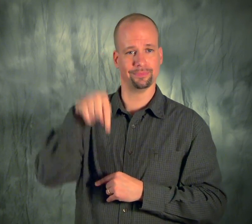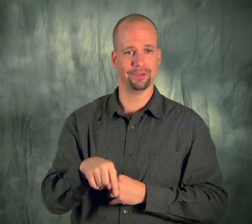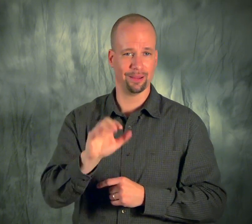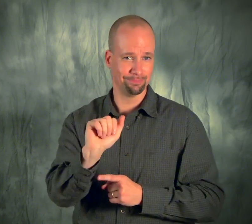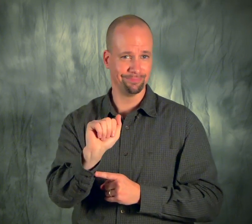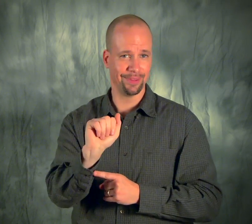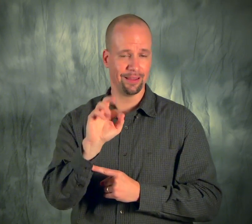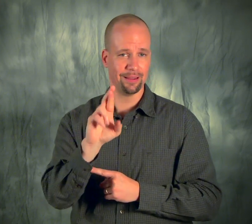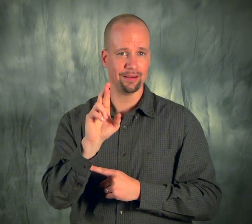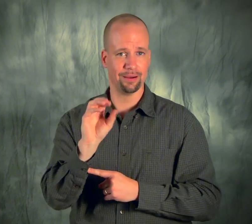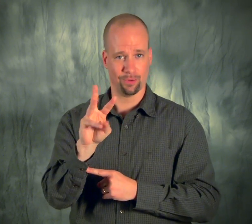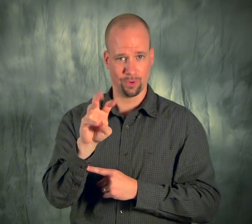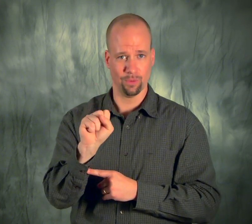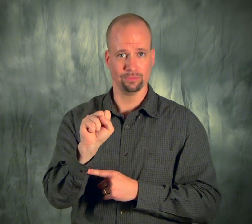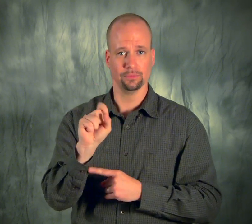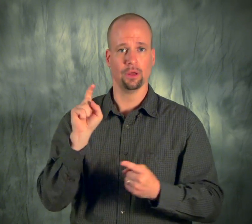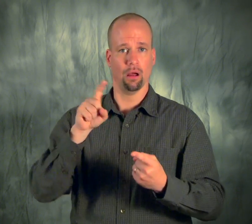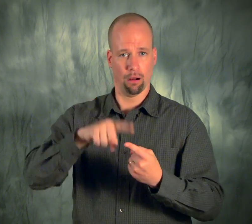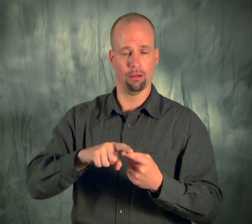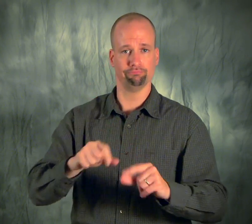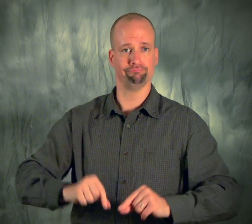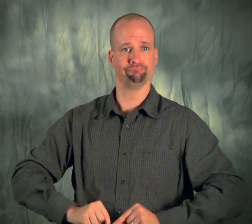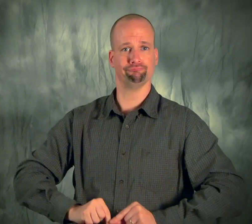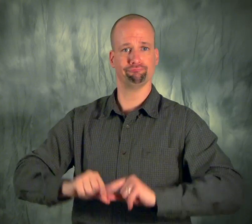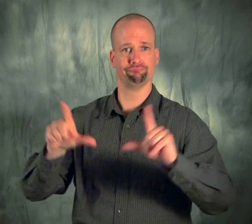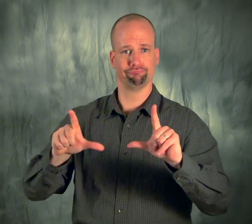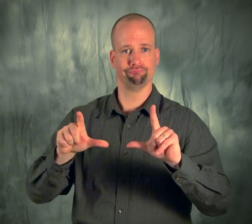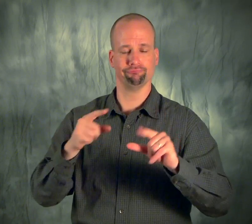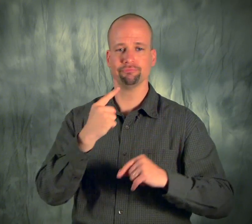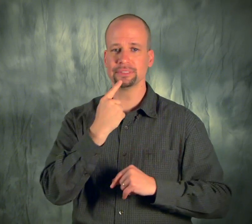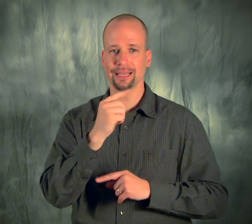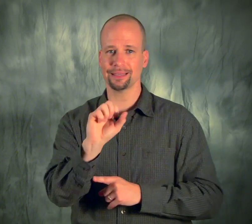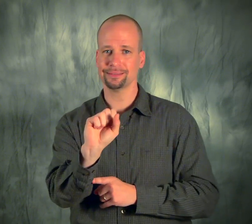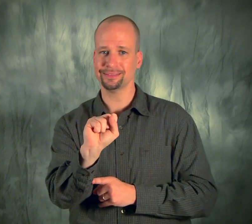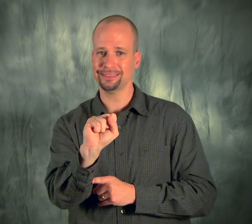Then use the up or down arrows until the display says Set Location. Single.